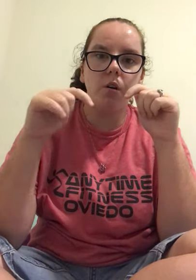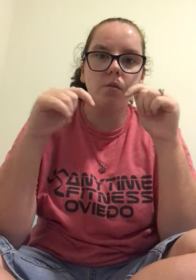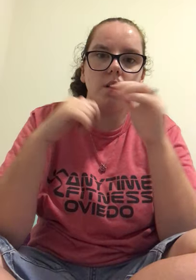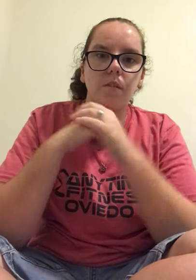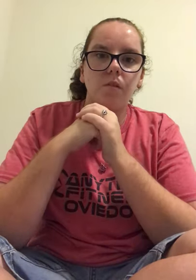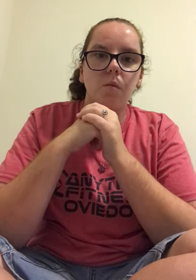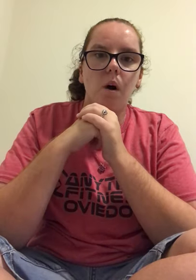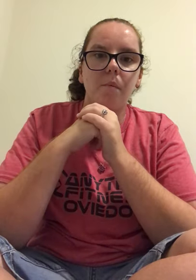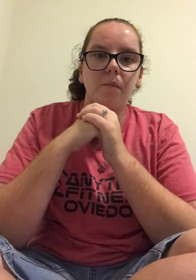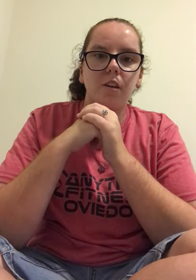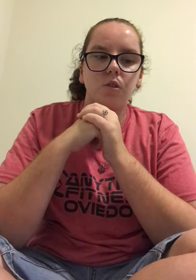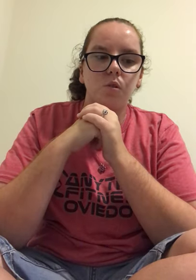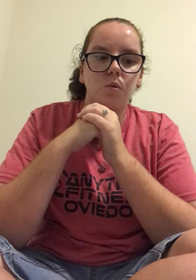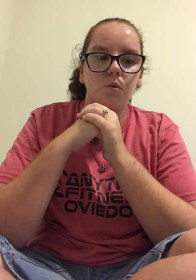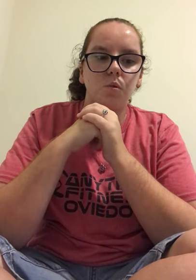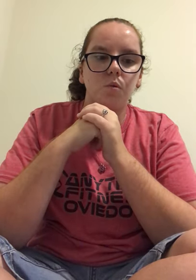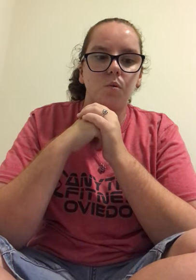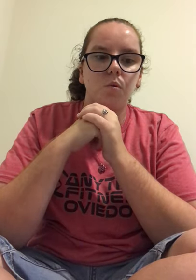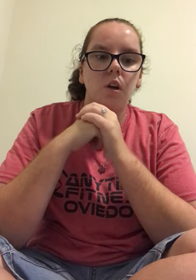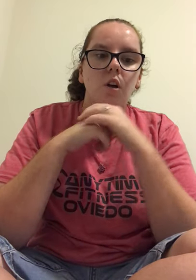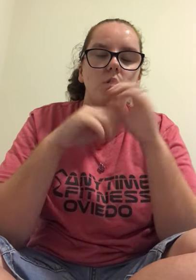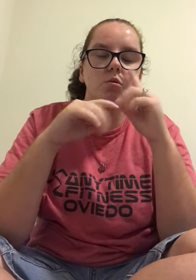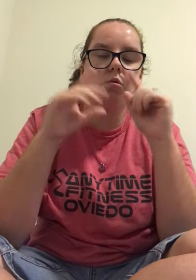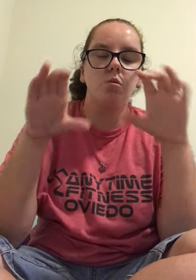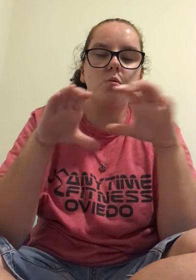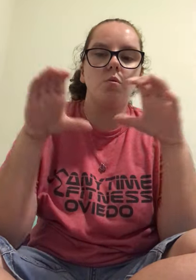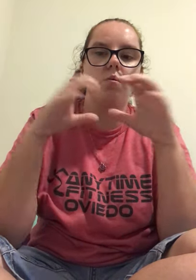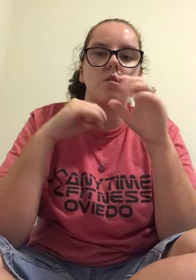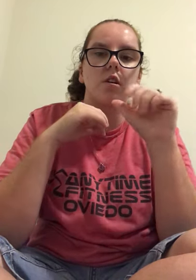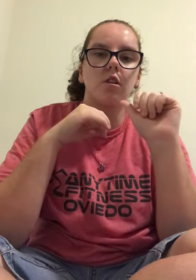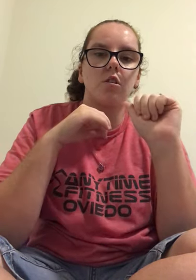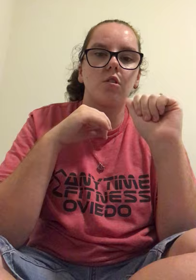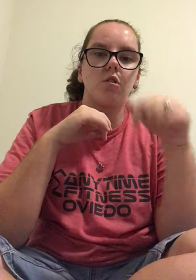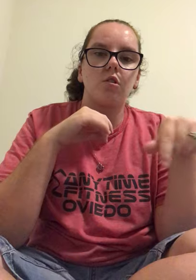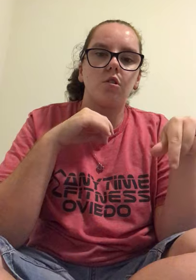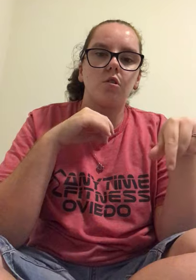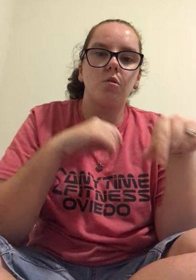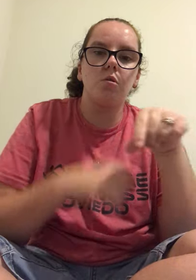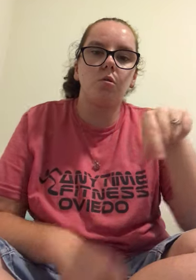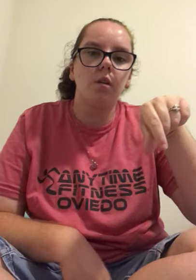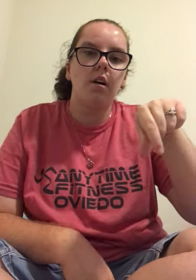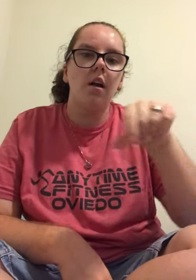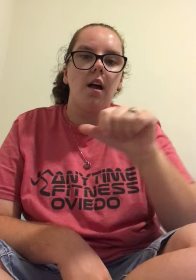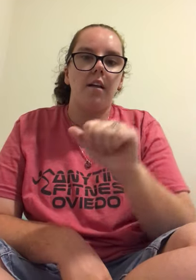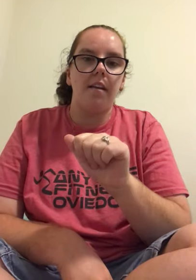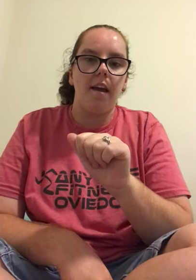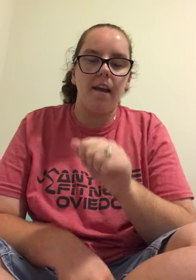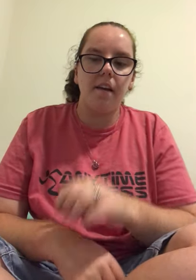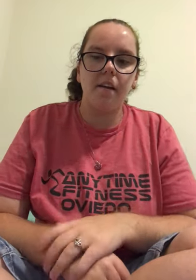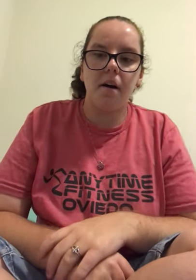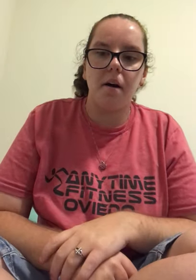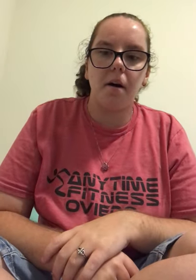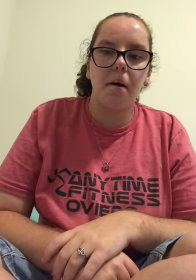if you want me to do the Q&A um